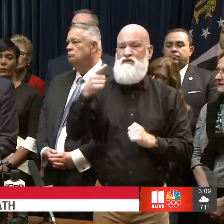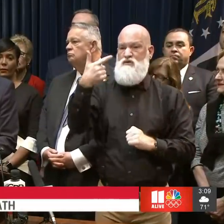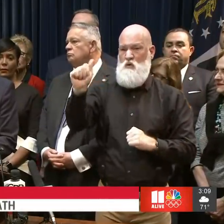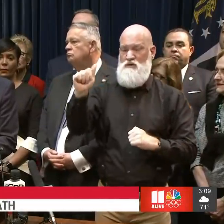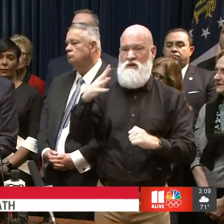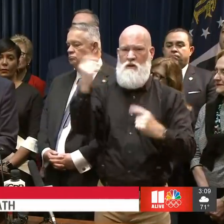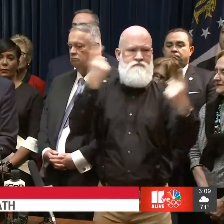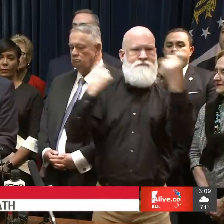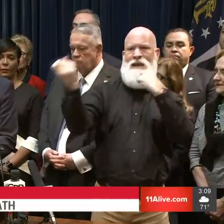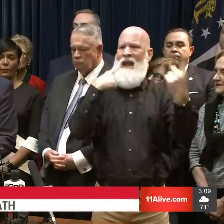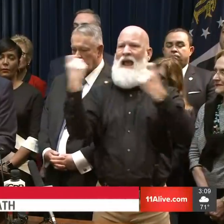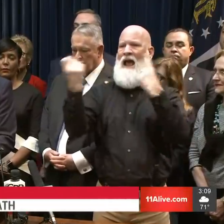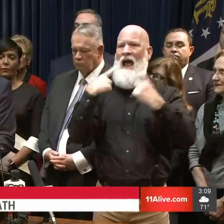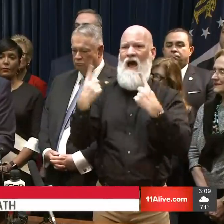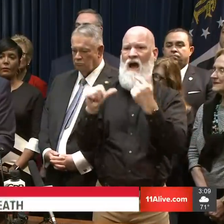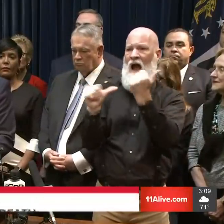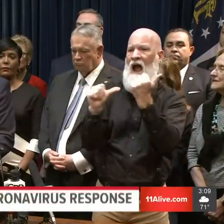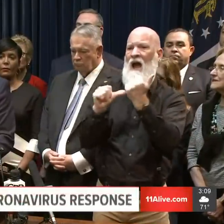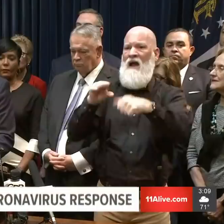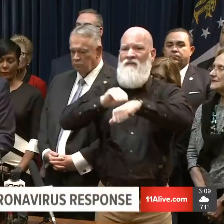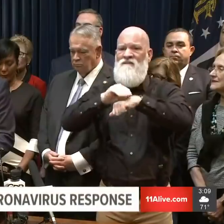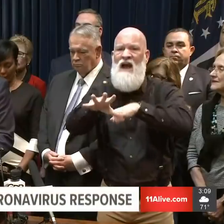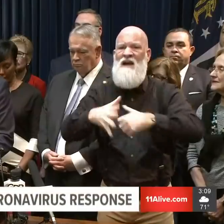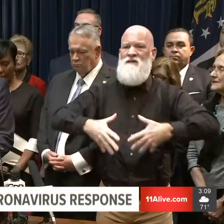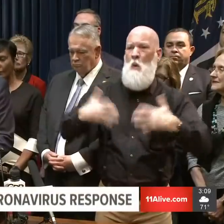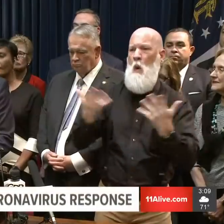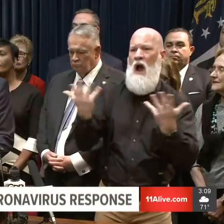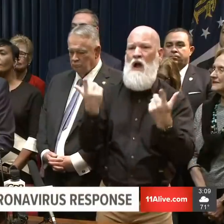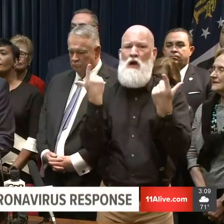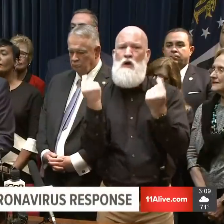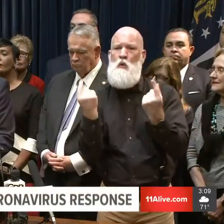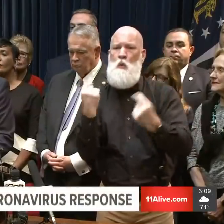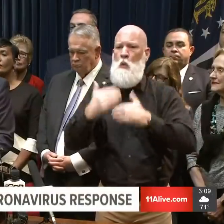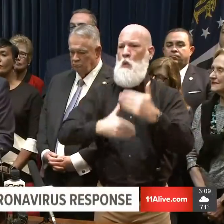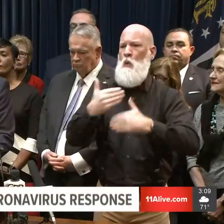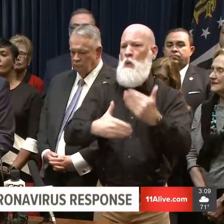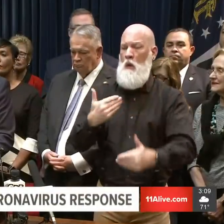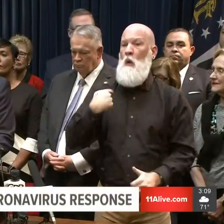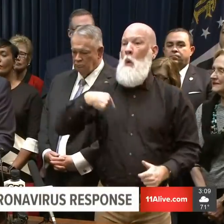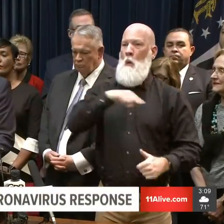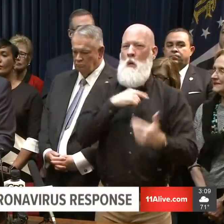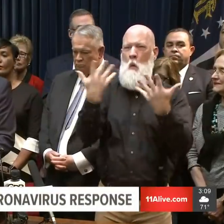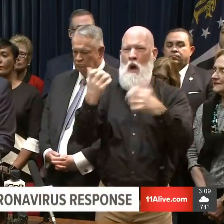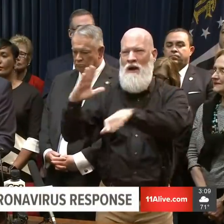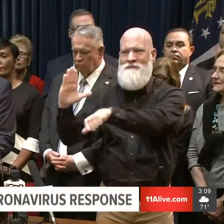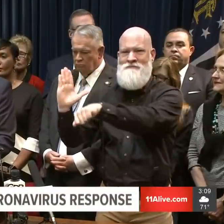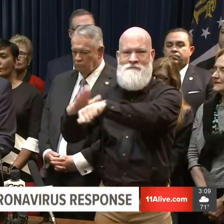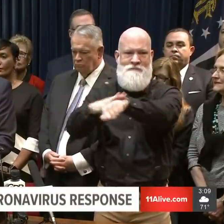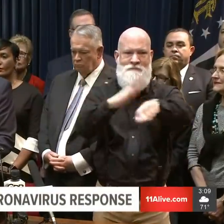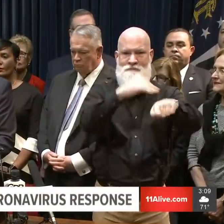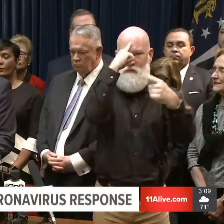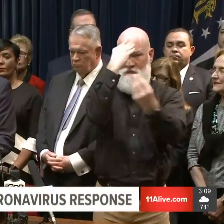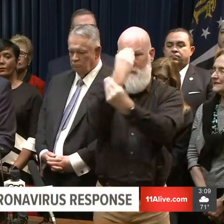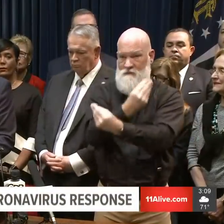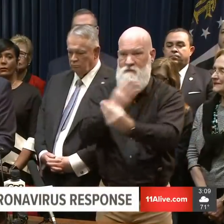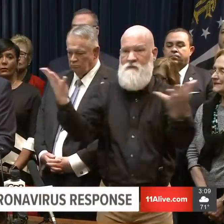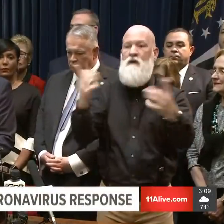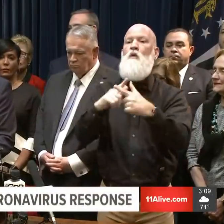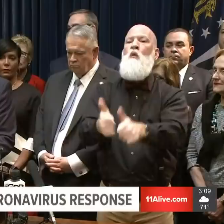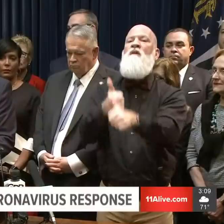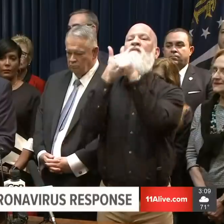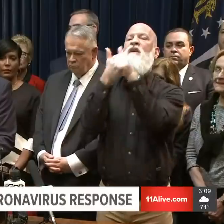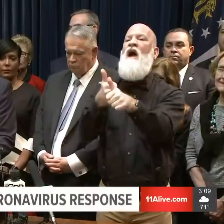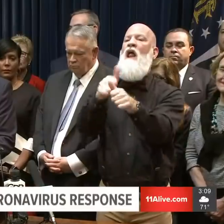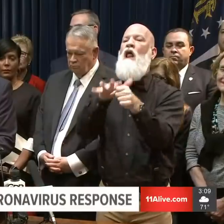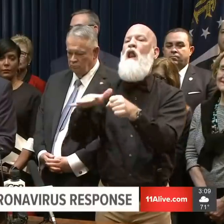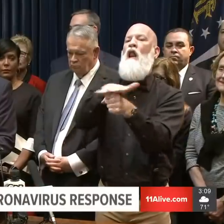ways, our message continues to stay the same. We would like to ask people to continue to follow best practices of your health with